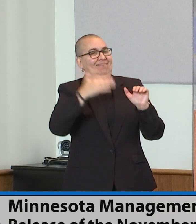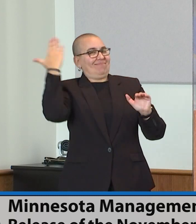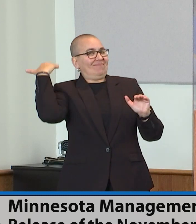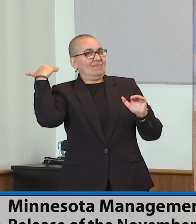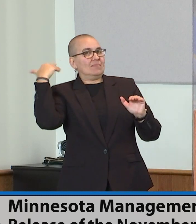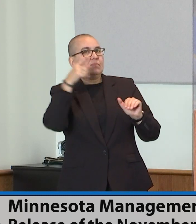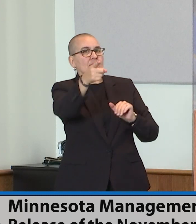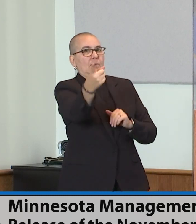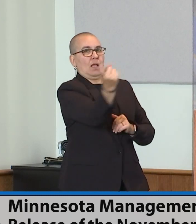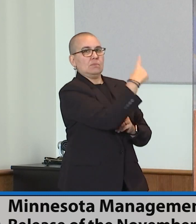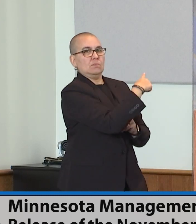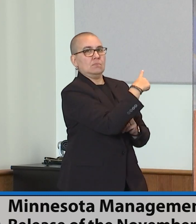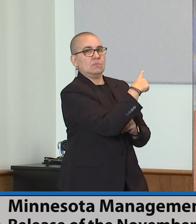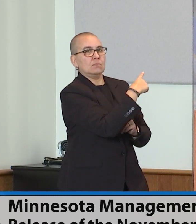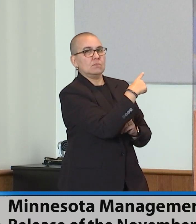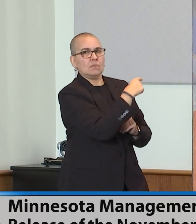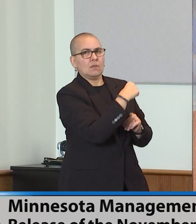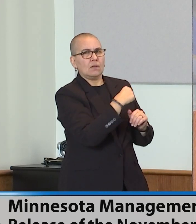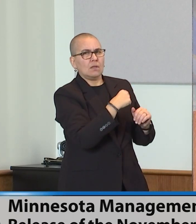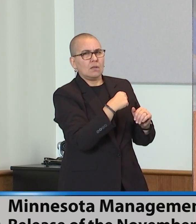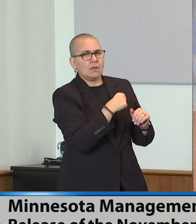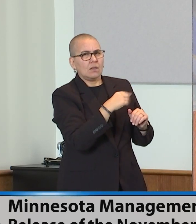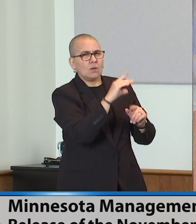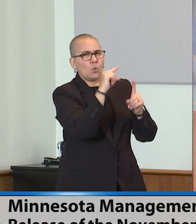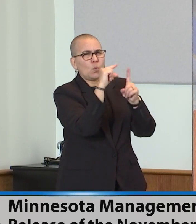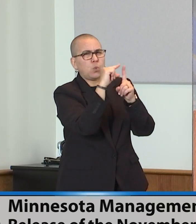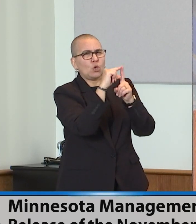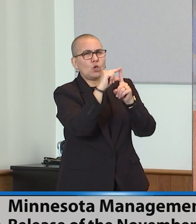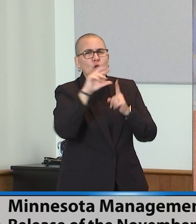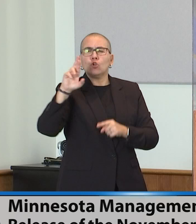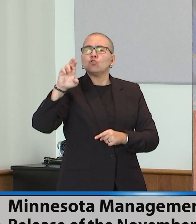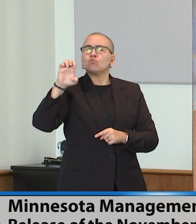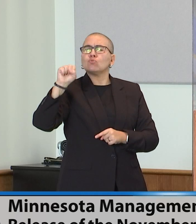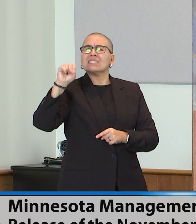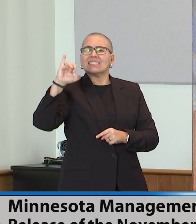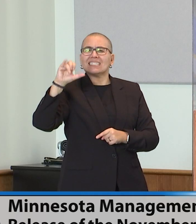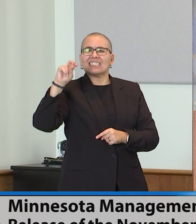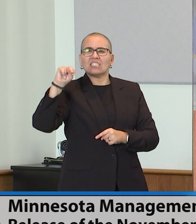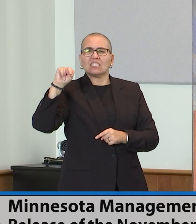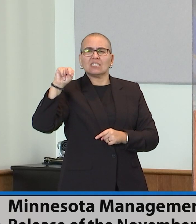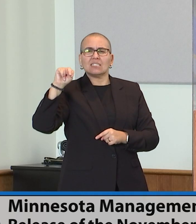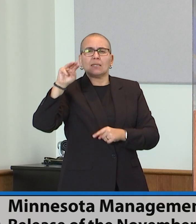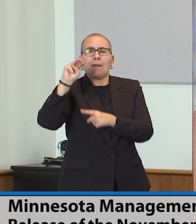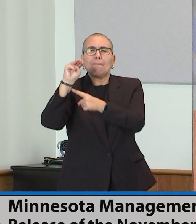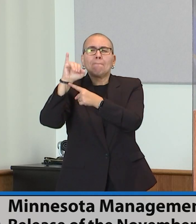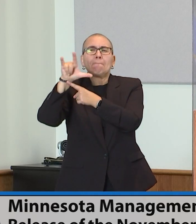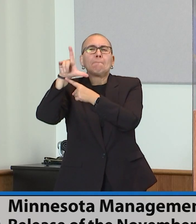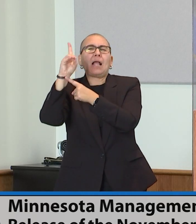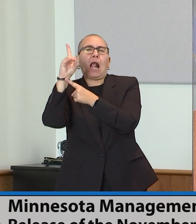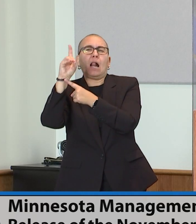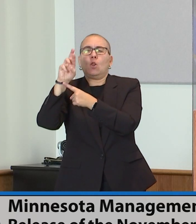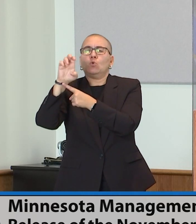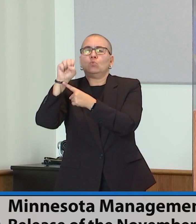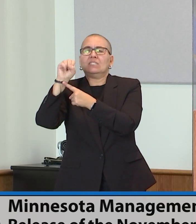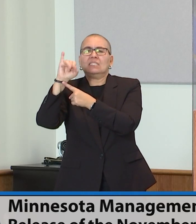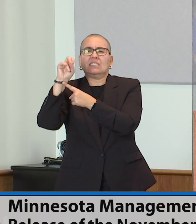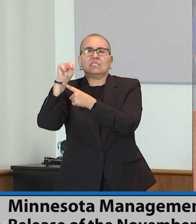Let's see that the term recession was used. A mild recession is forecast here. Can you talk about that in light of the